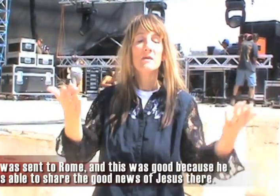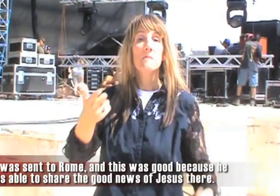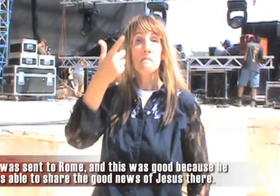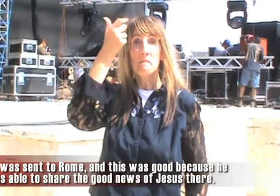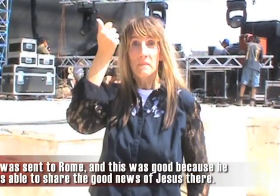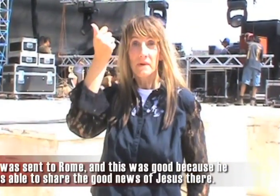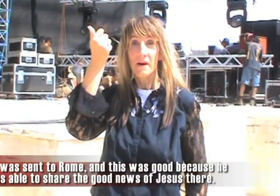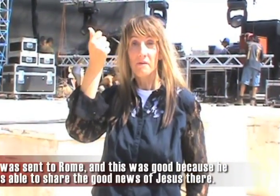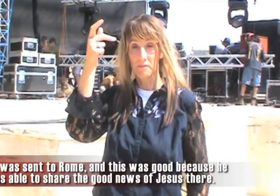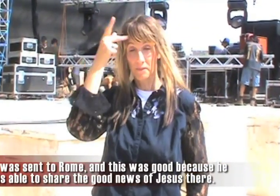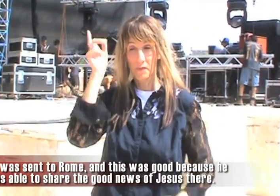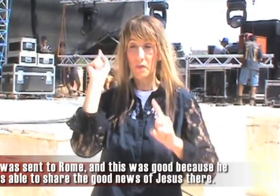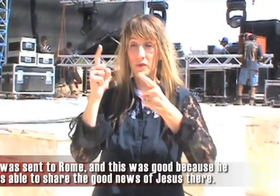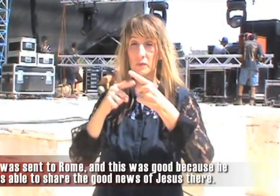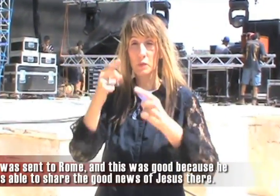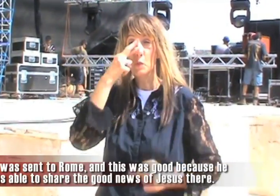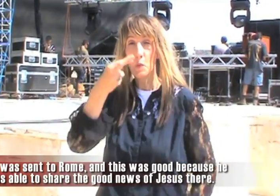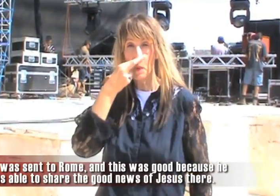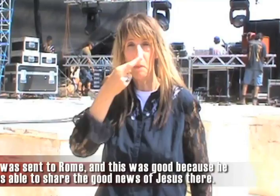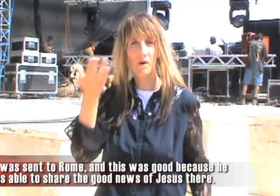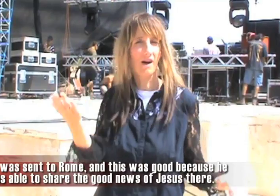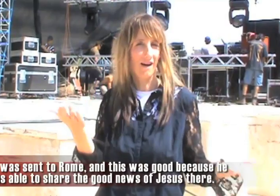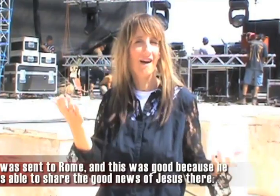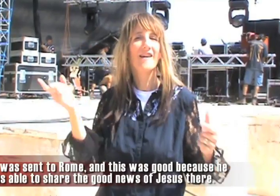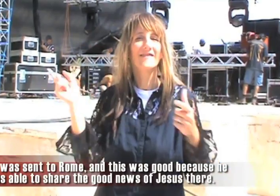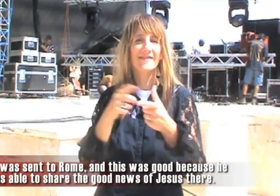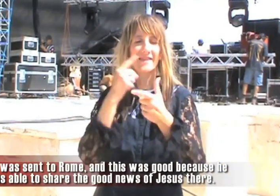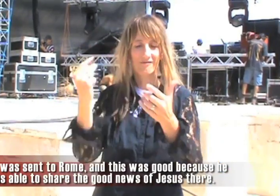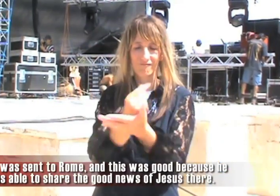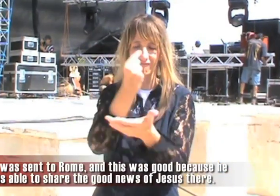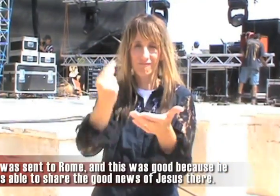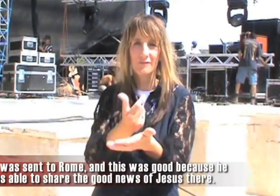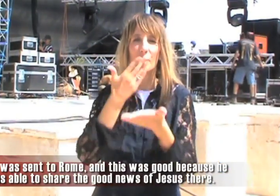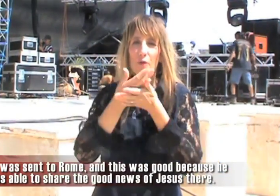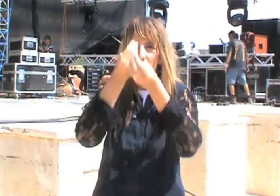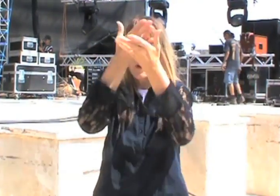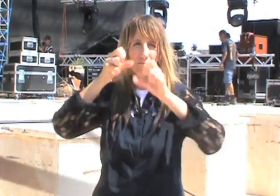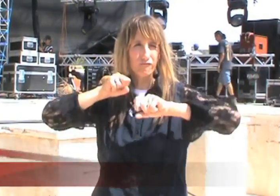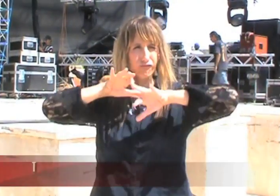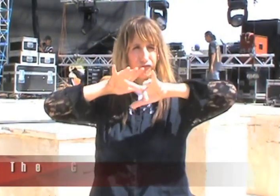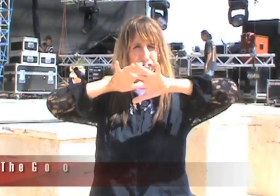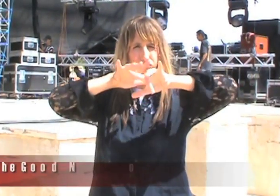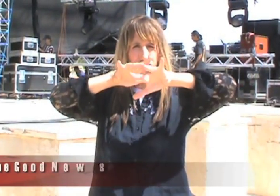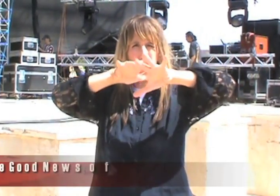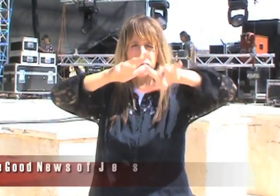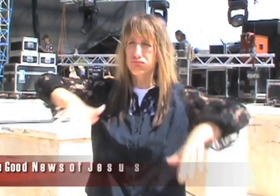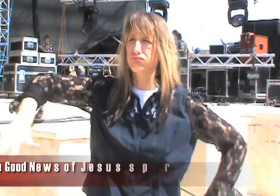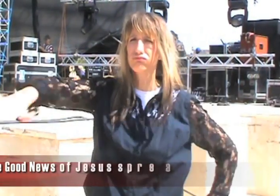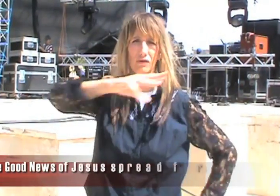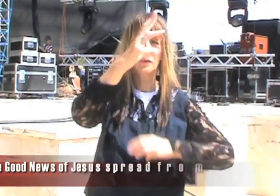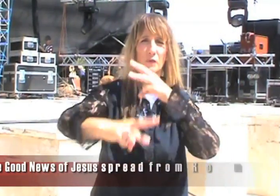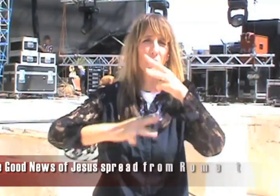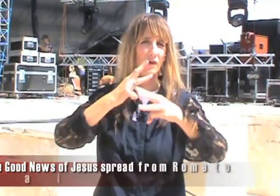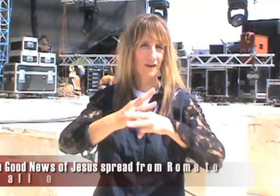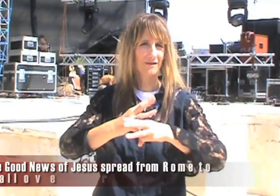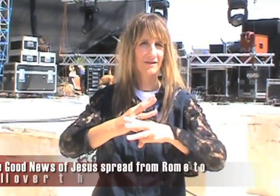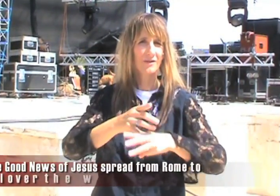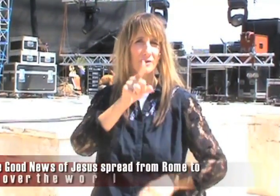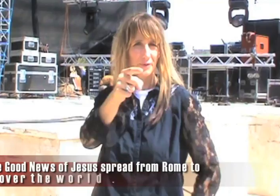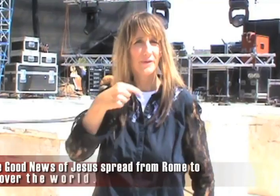He was sent to Rome because this was a good opportunity for him to share the gospel and for